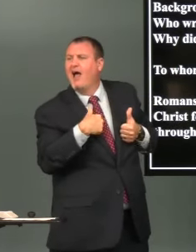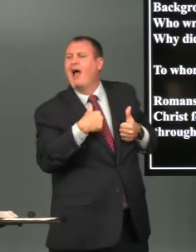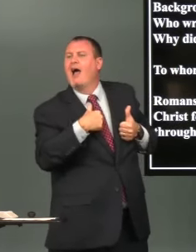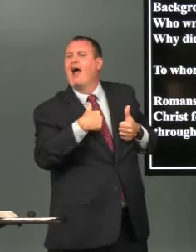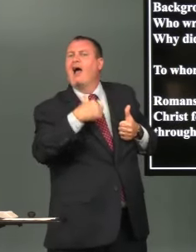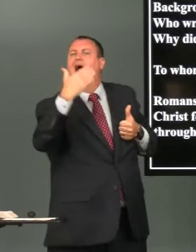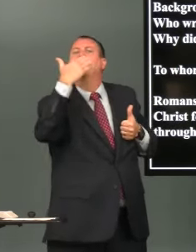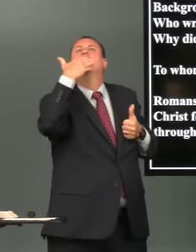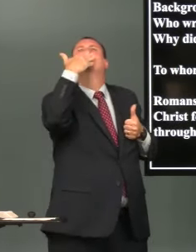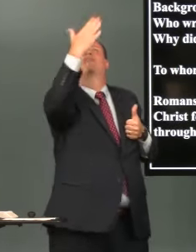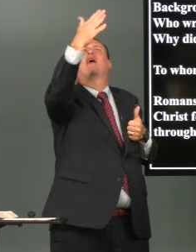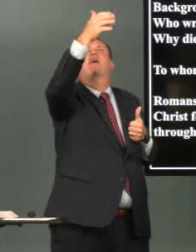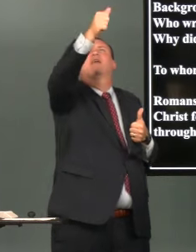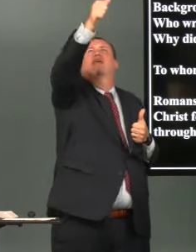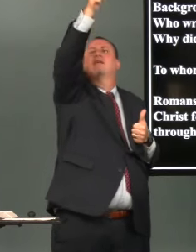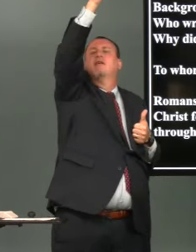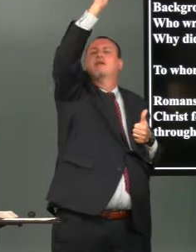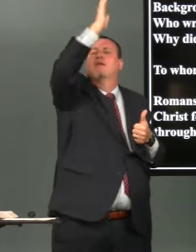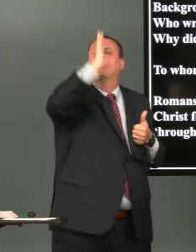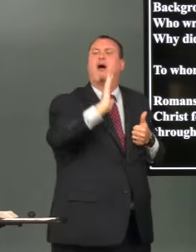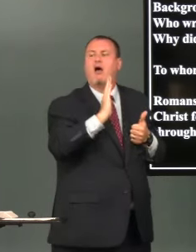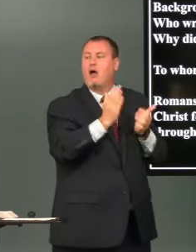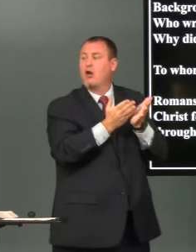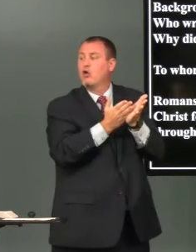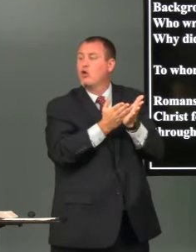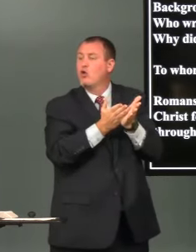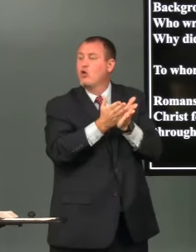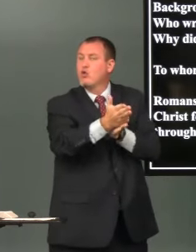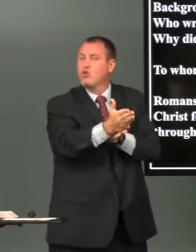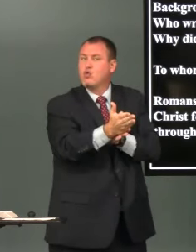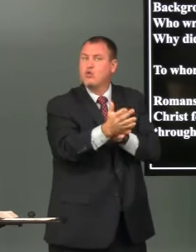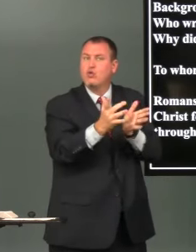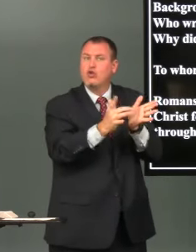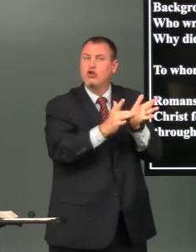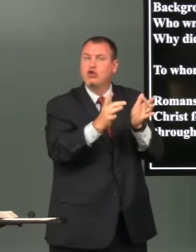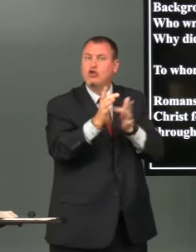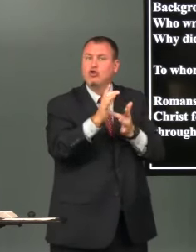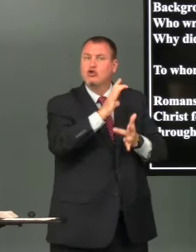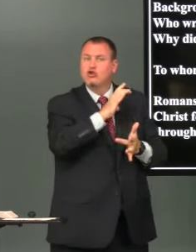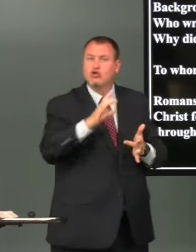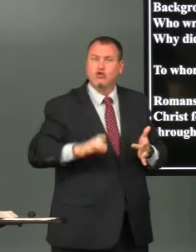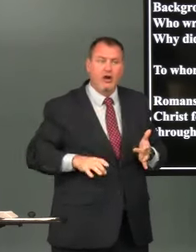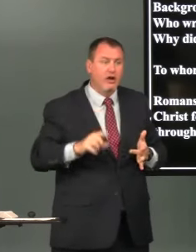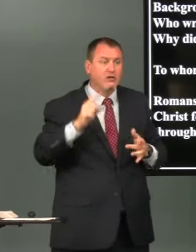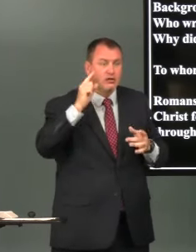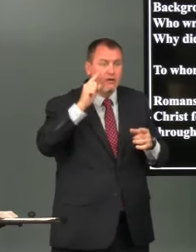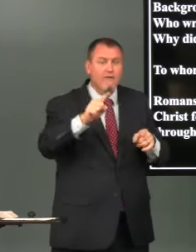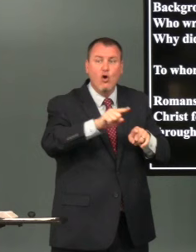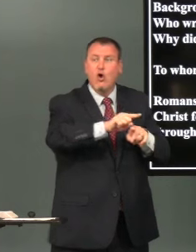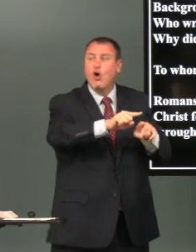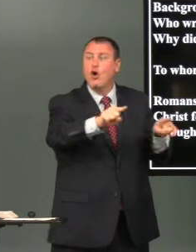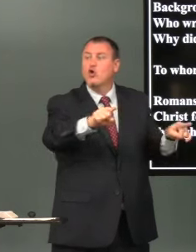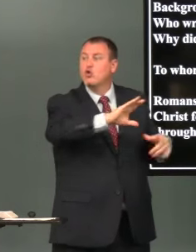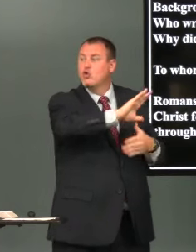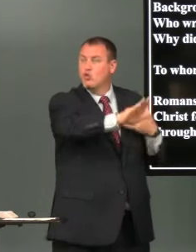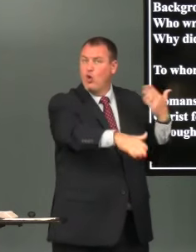first i thank my god through jesus christ for